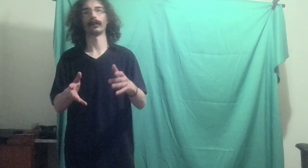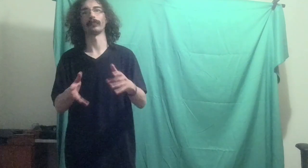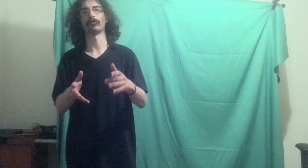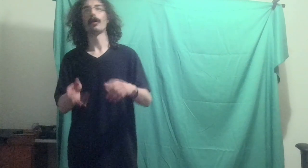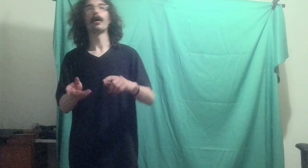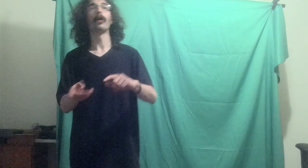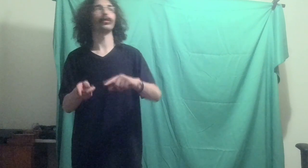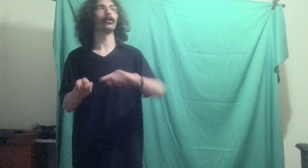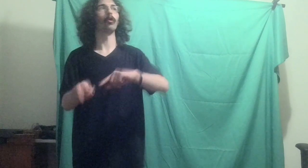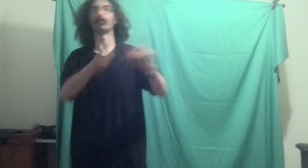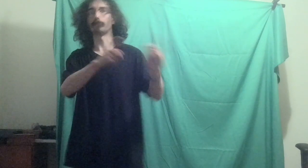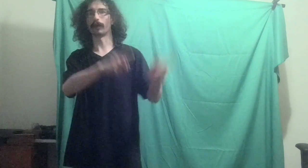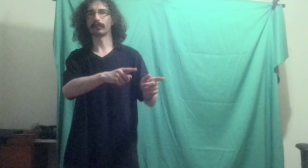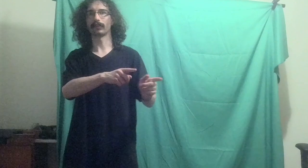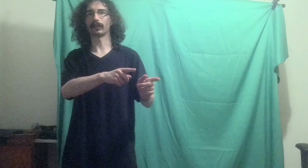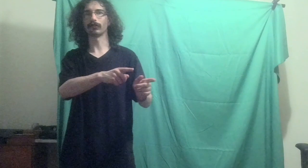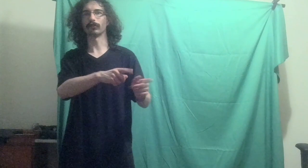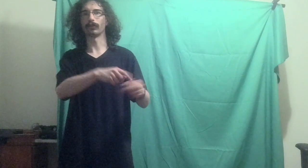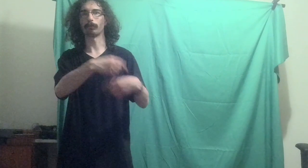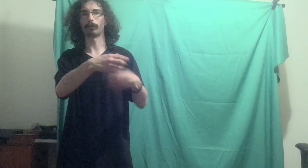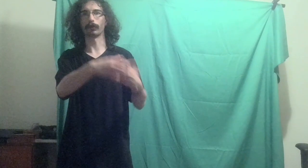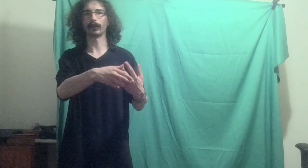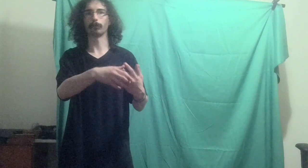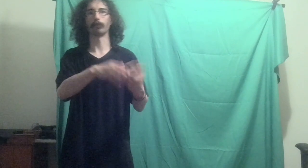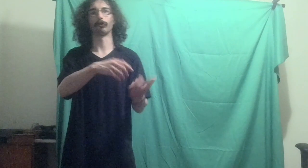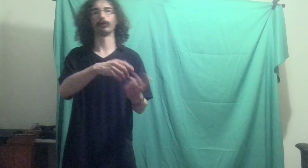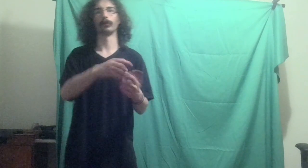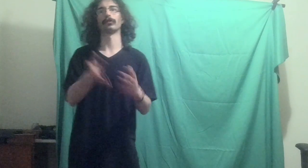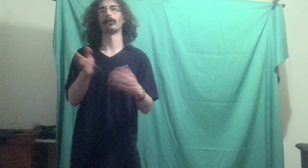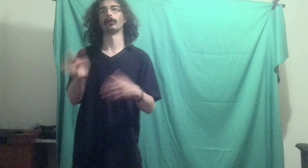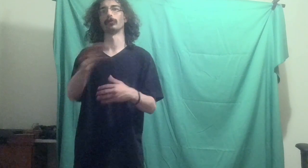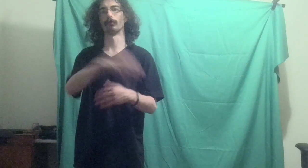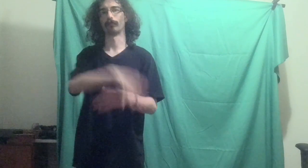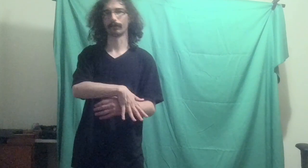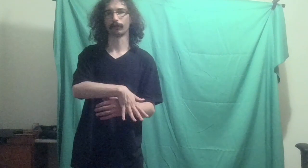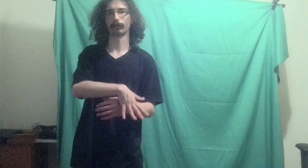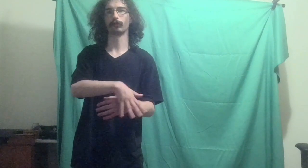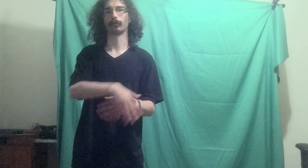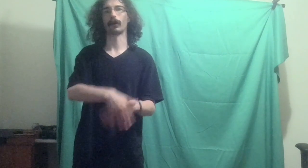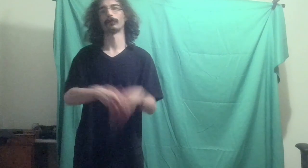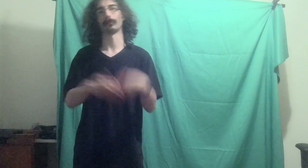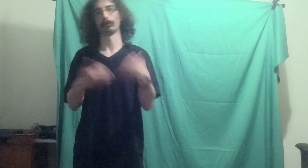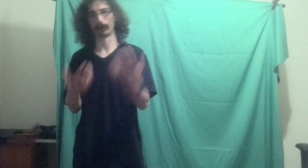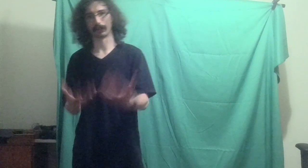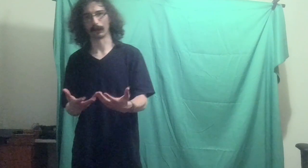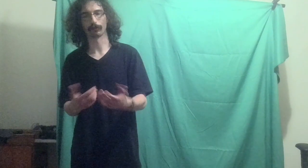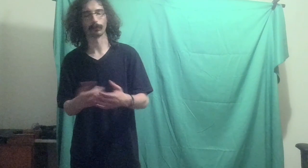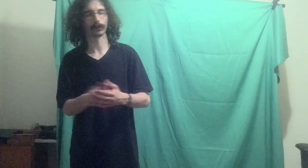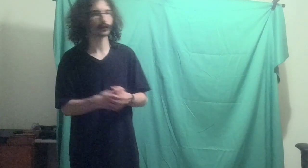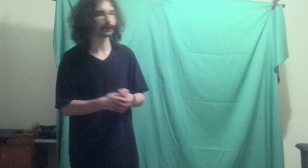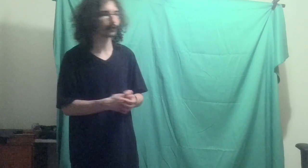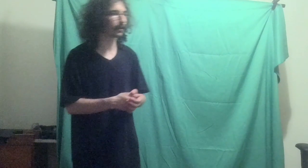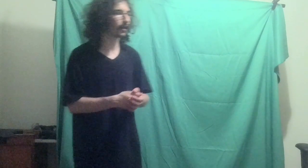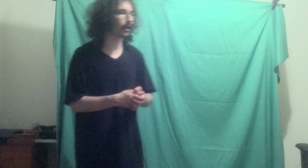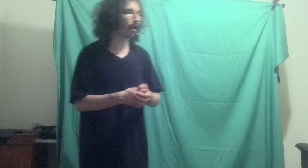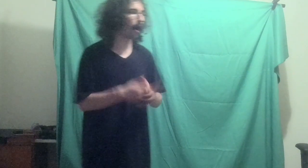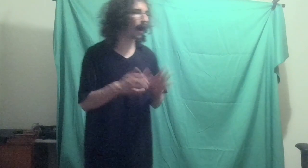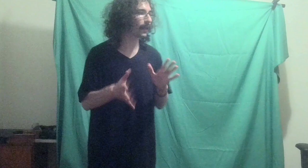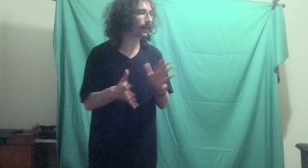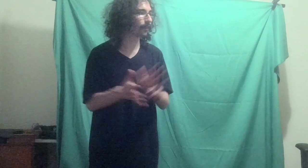least with the old monetization program before it was lowered to 500 subscribers and 3,000 watch hours. I hit that